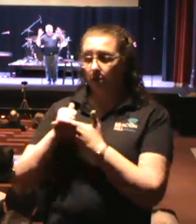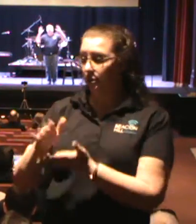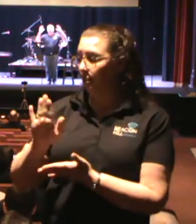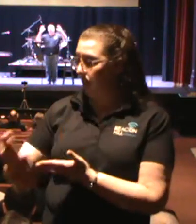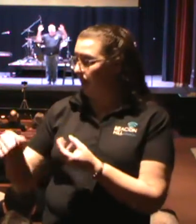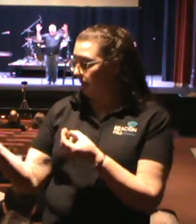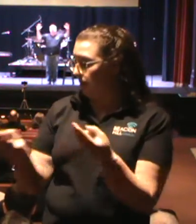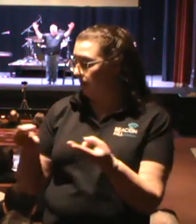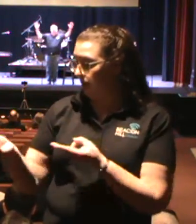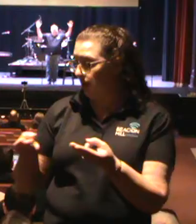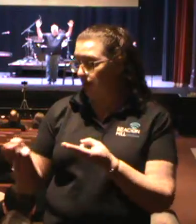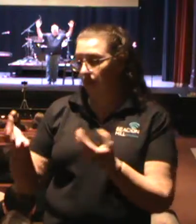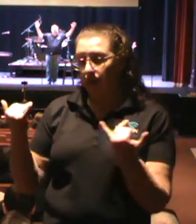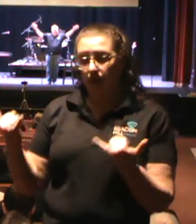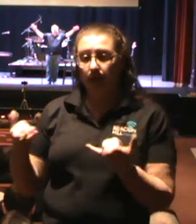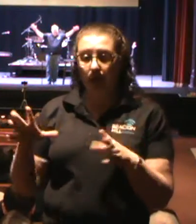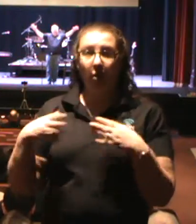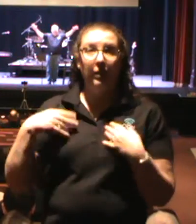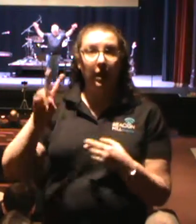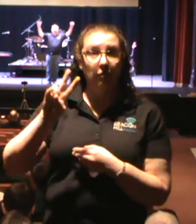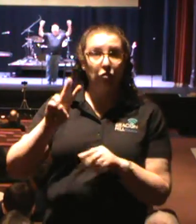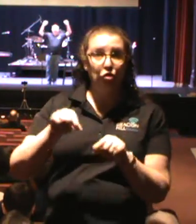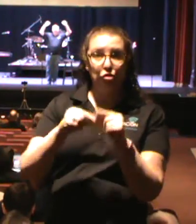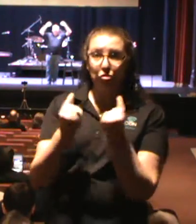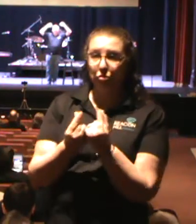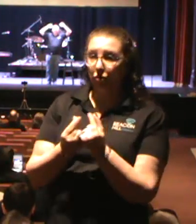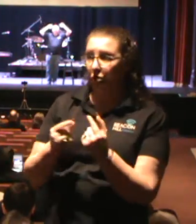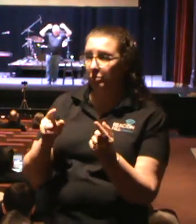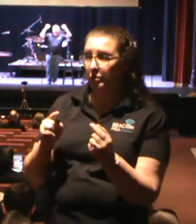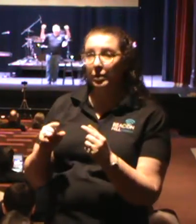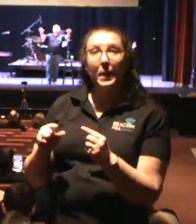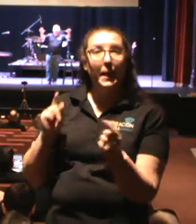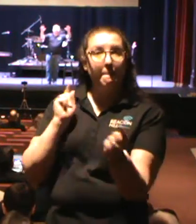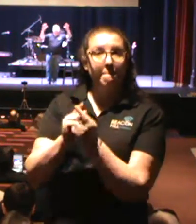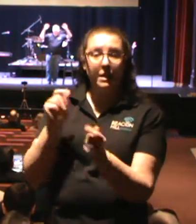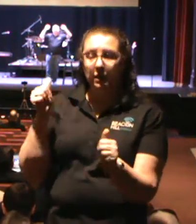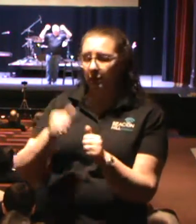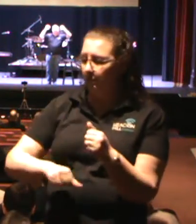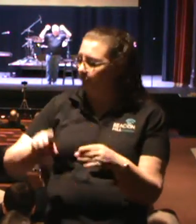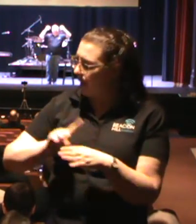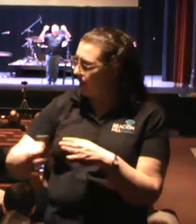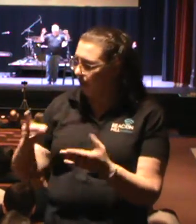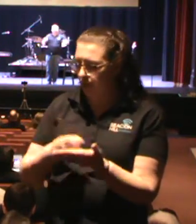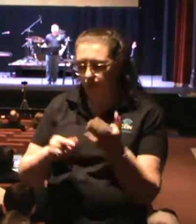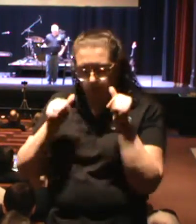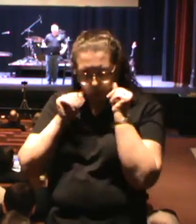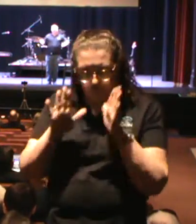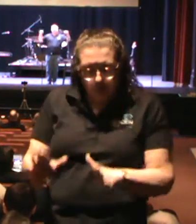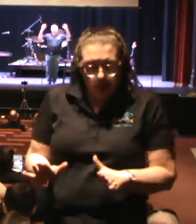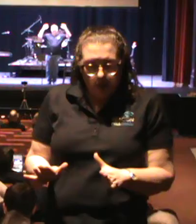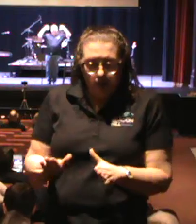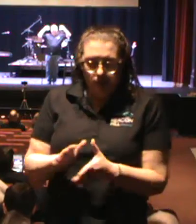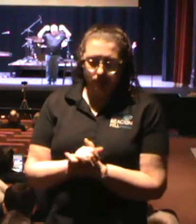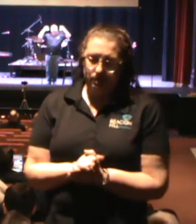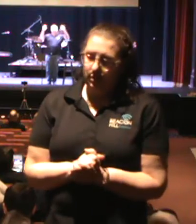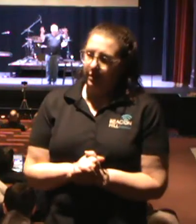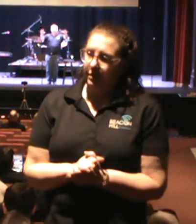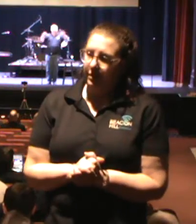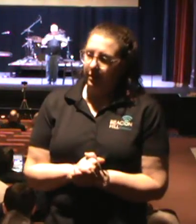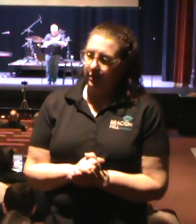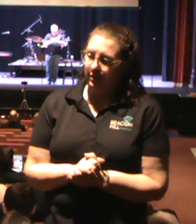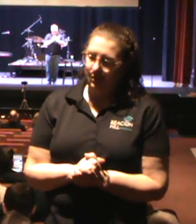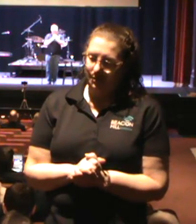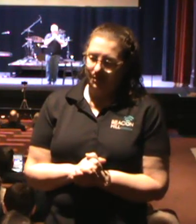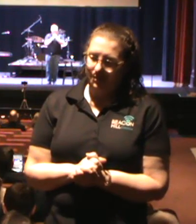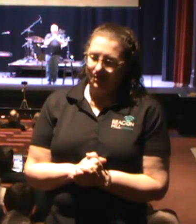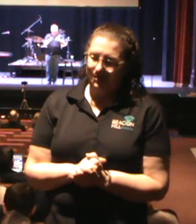much now that we have two groups meeting after a week. And one of the blessings that's working for me is that I will give